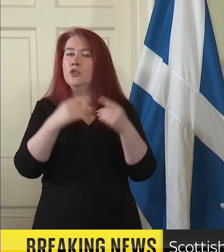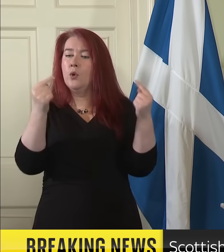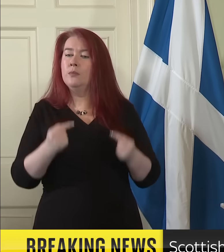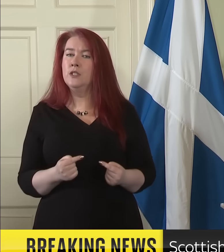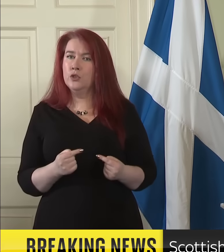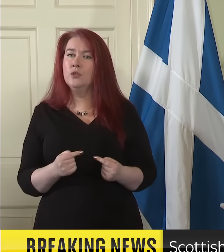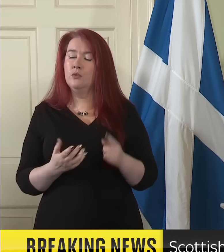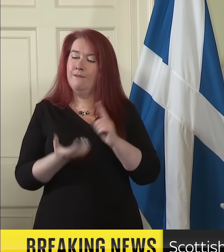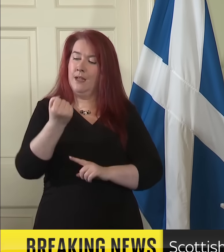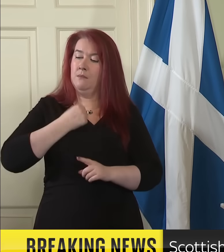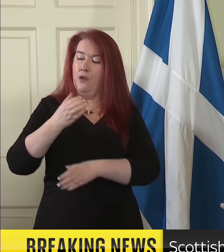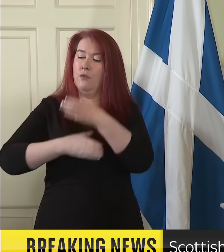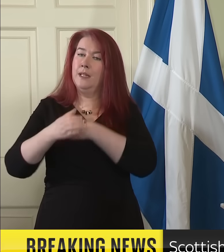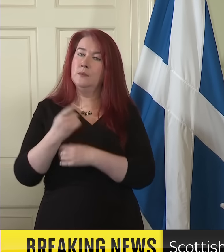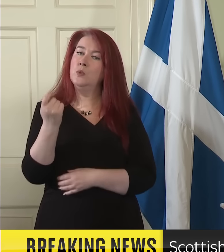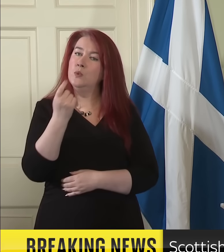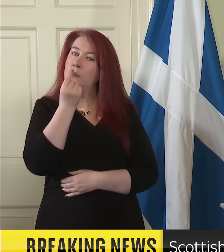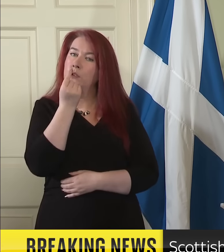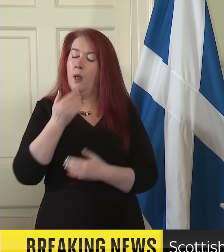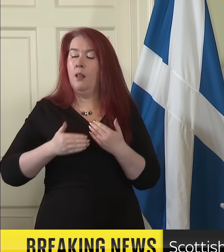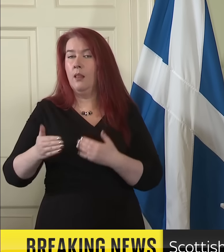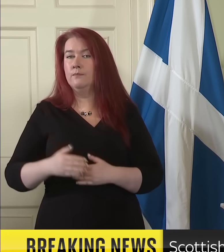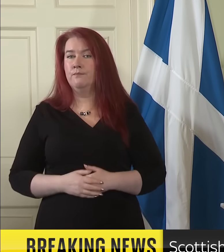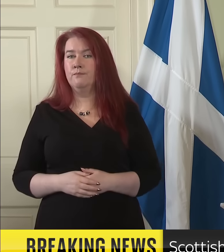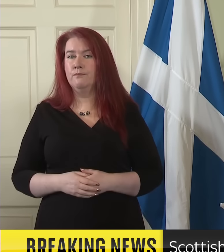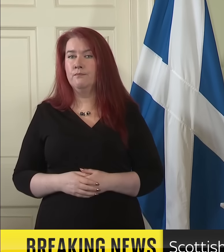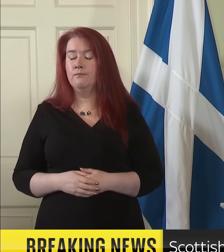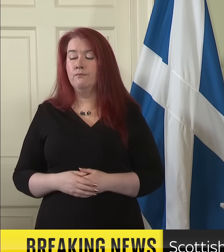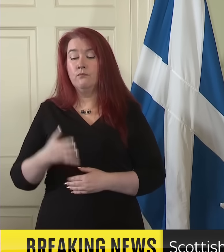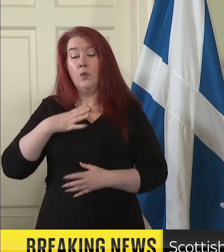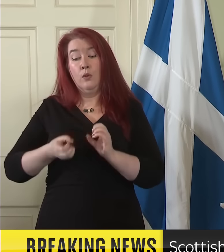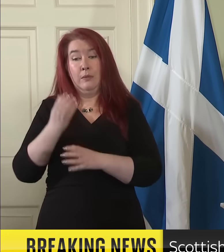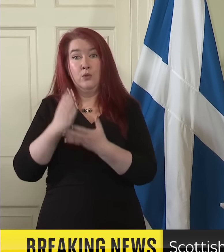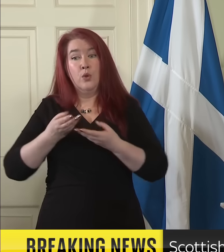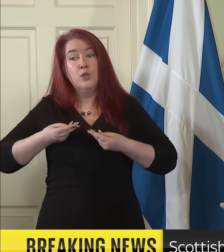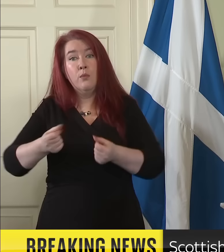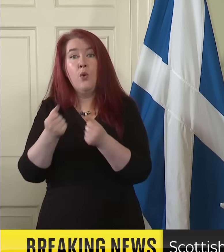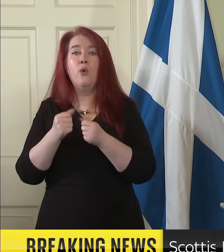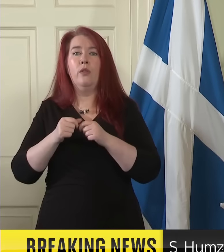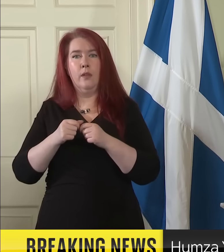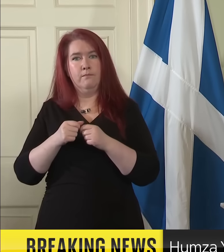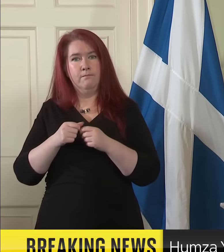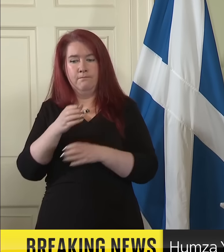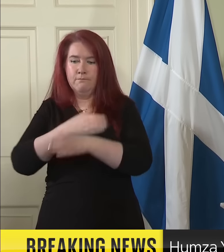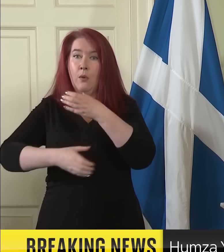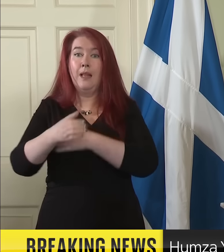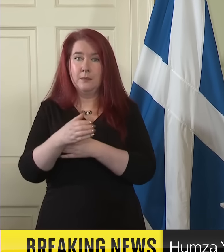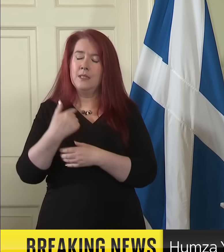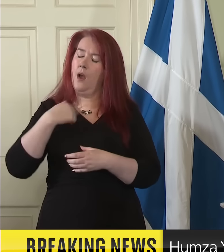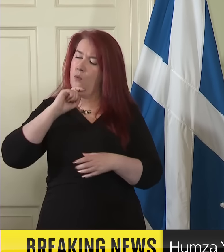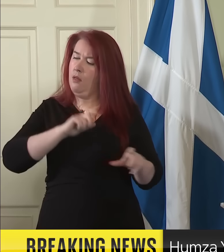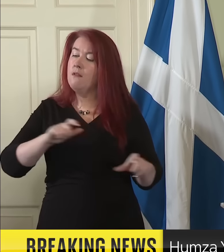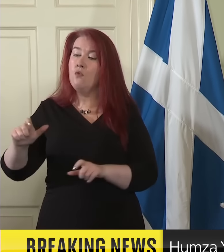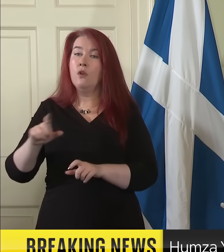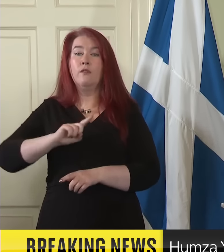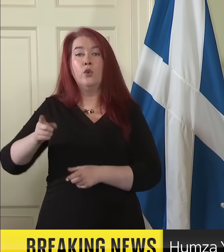replacement as soon as possible. In order to ensure a smooth and orderly transition, it is my intention to continue as